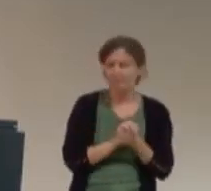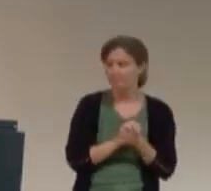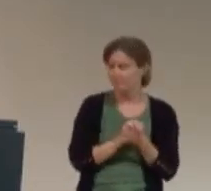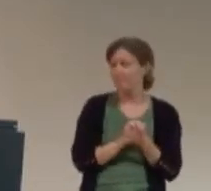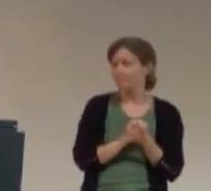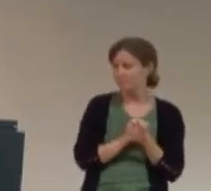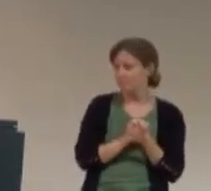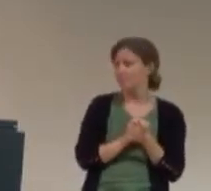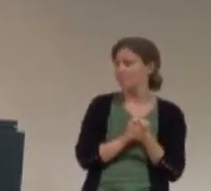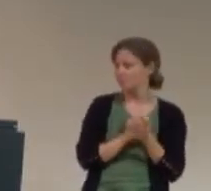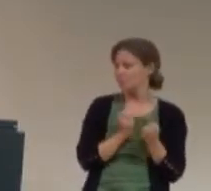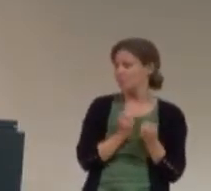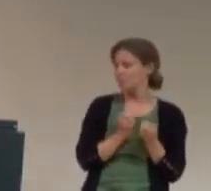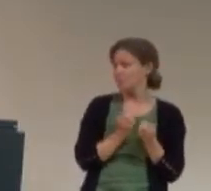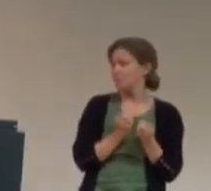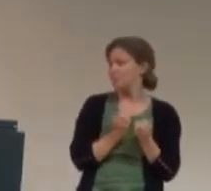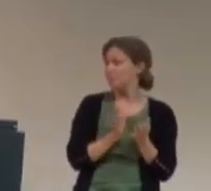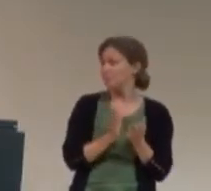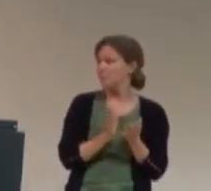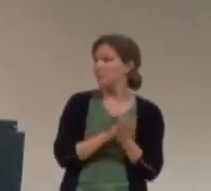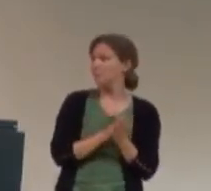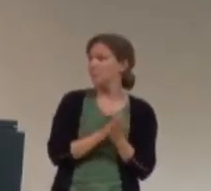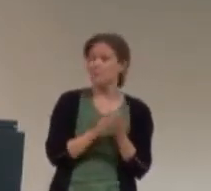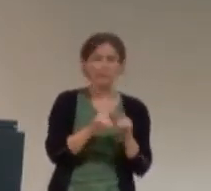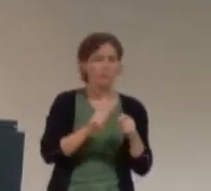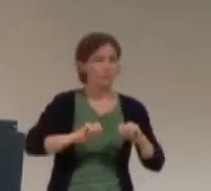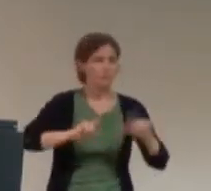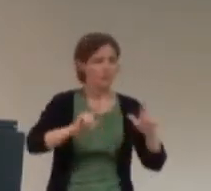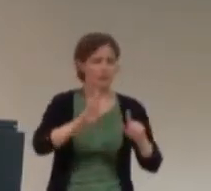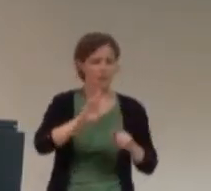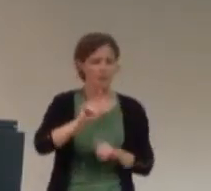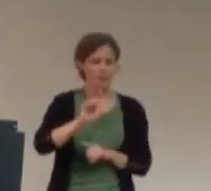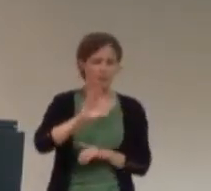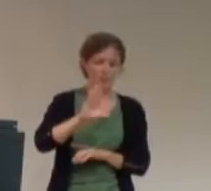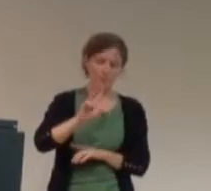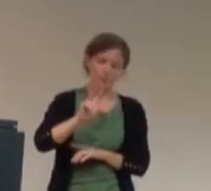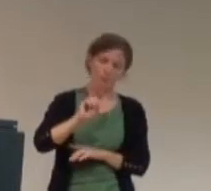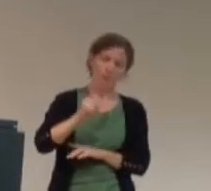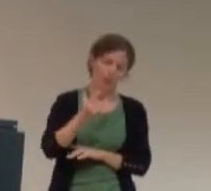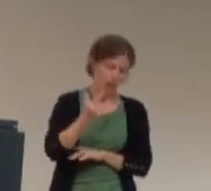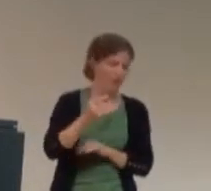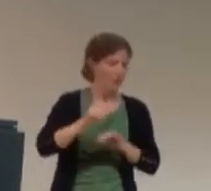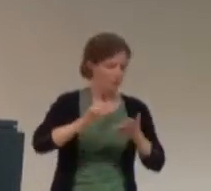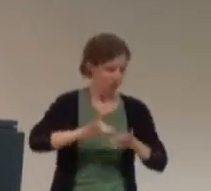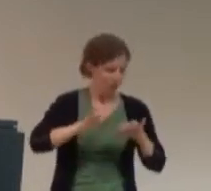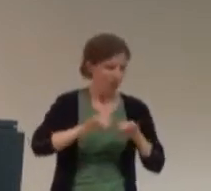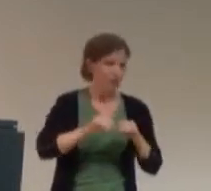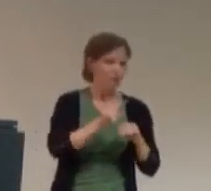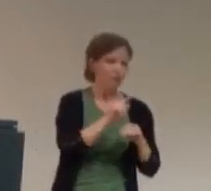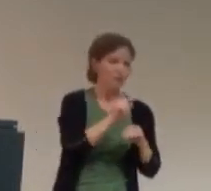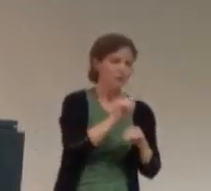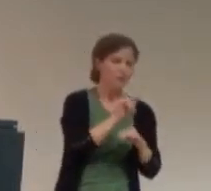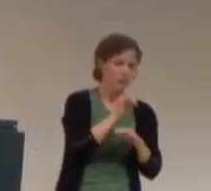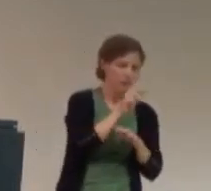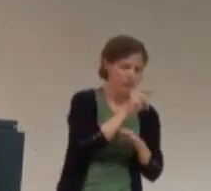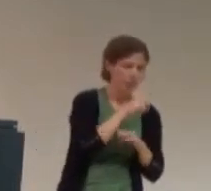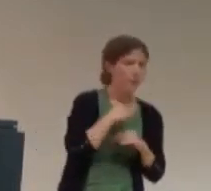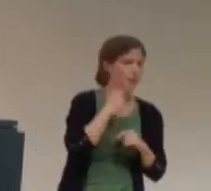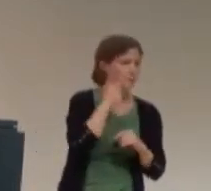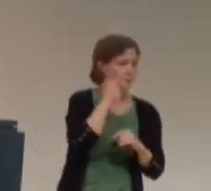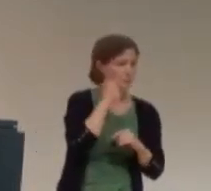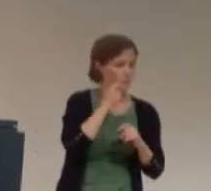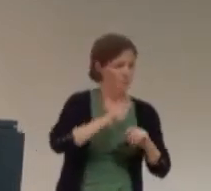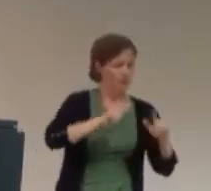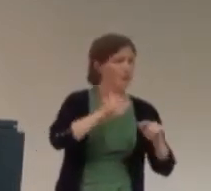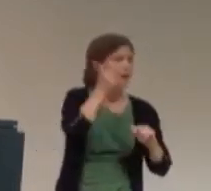So, um, also, uh, blogging is the next thing that I try. I do Tumblr. Uh, my blog is Everyday